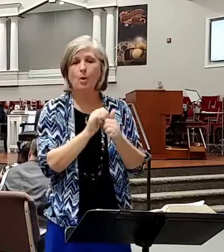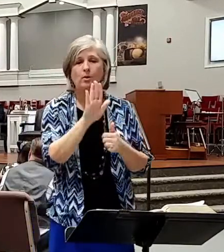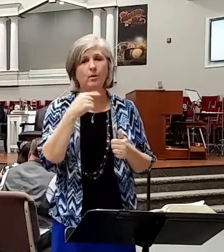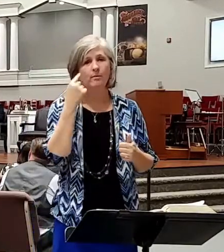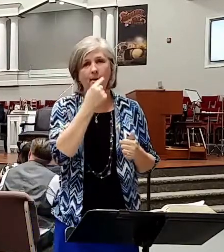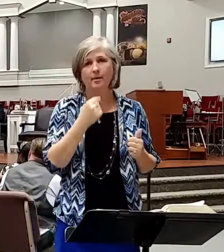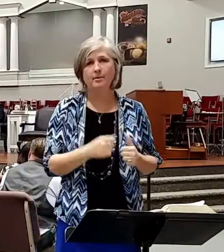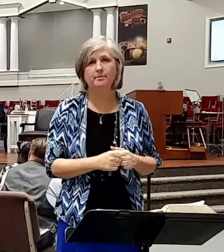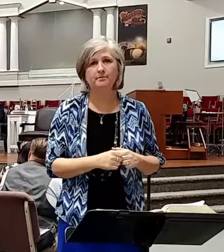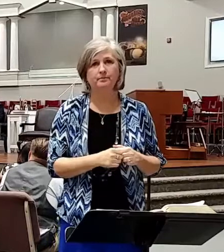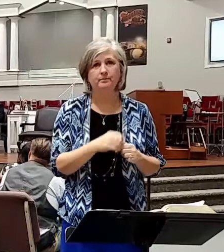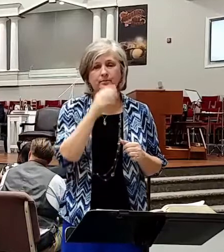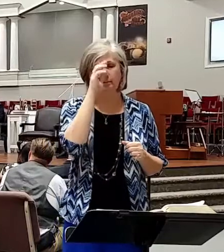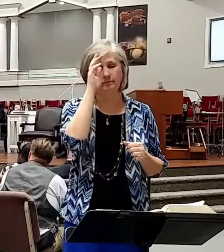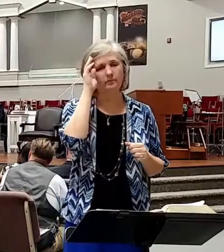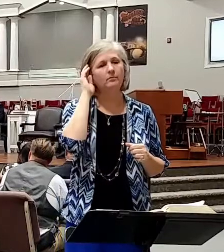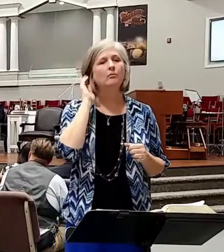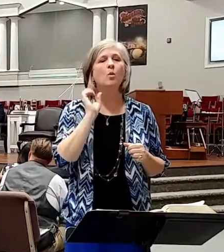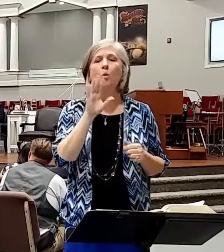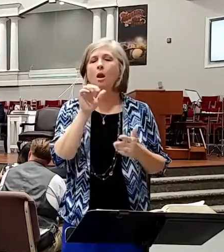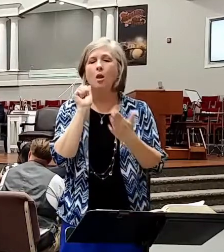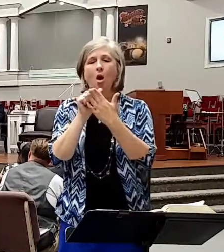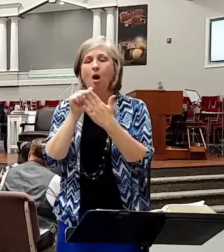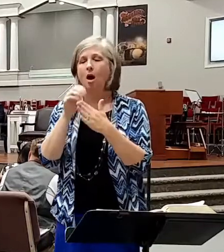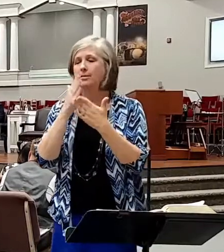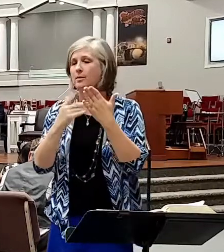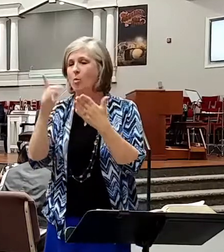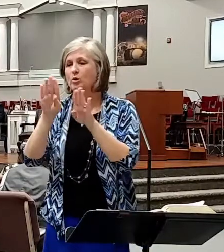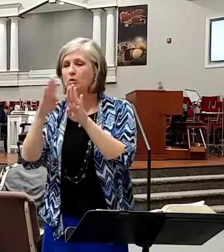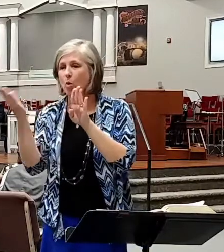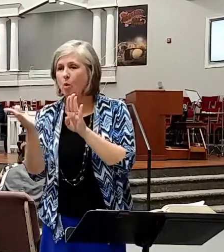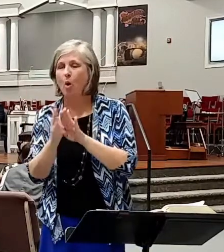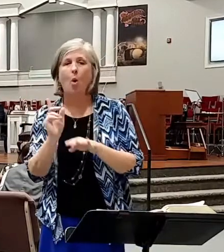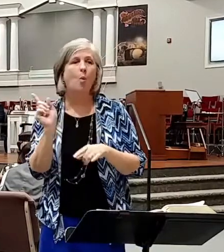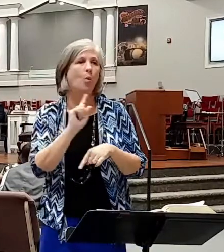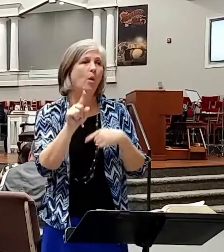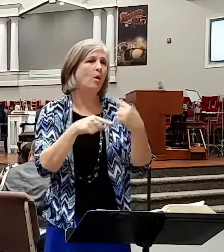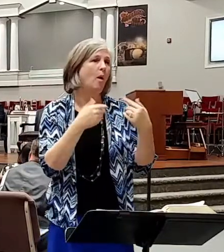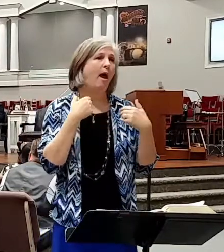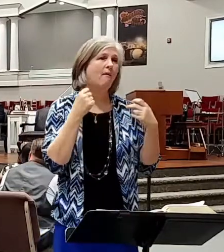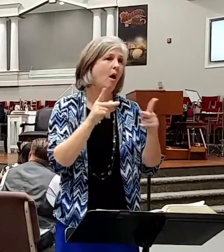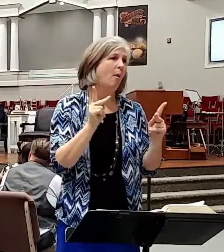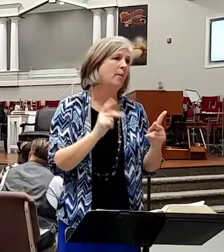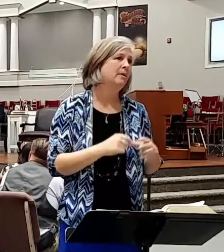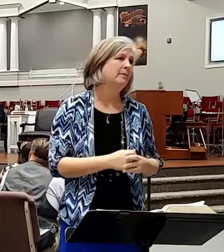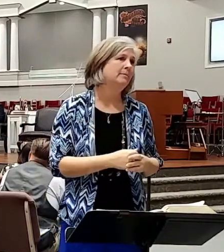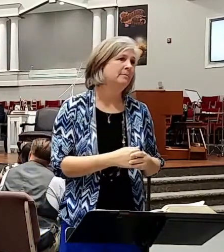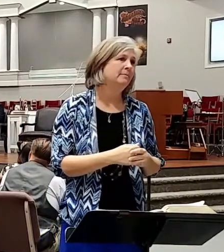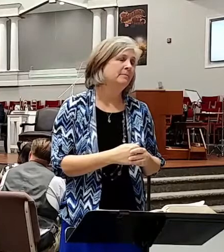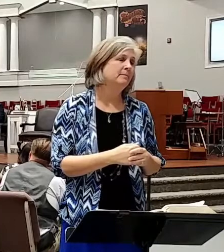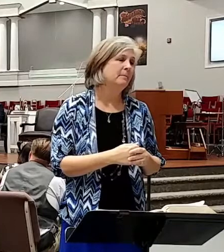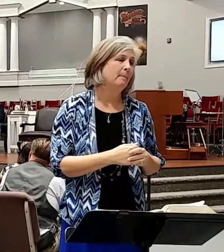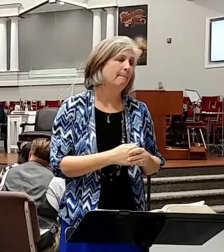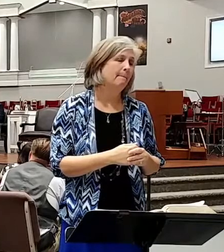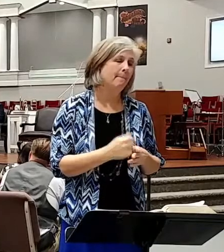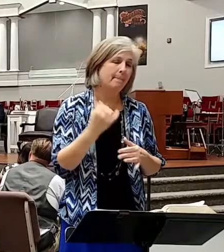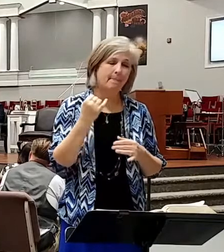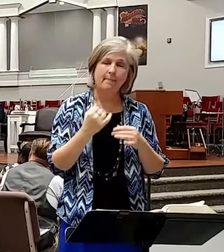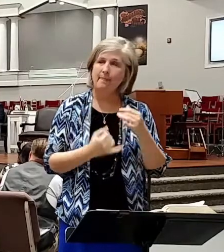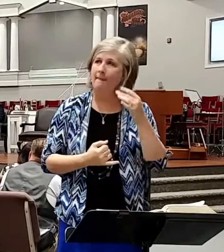or knock it on somebody's door or wherever you may have the opportunity to do so I'll close with this I mentioned